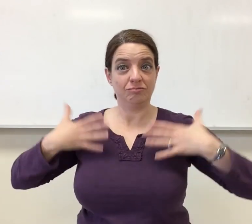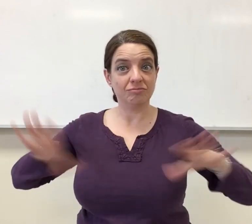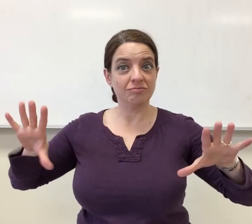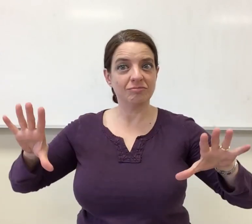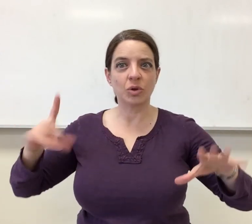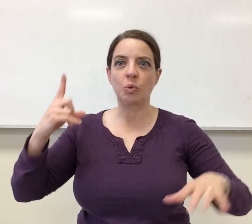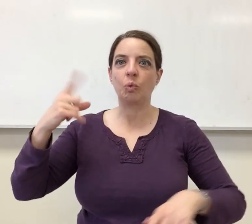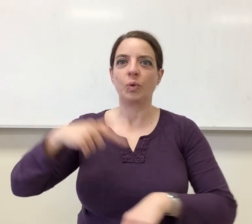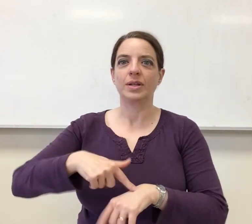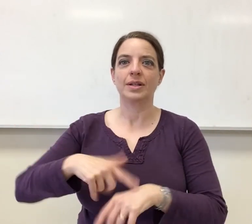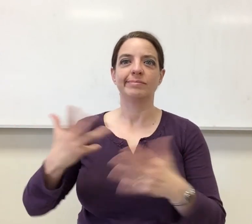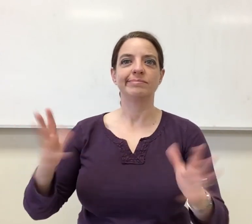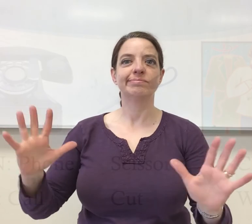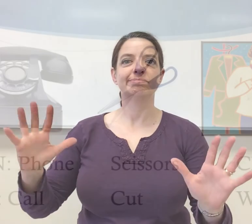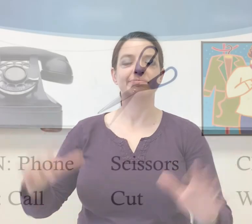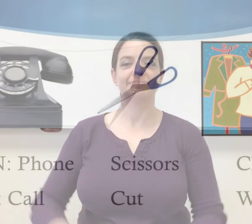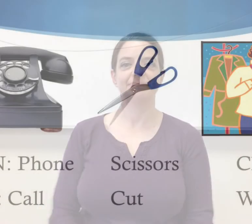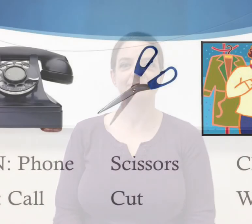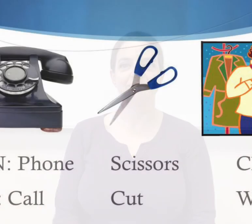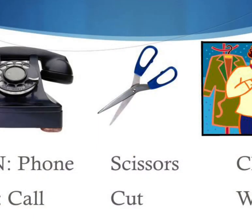them. But to get dressed, I did it once and that's it.